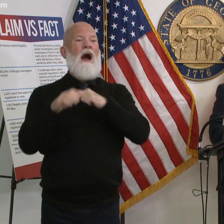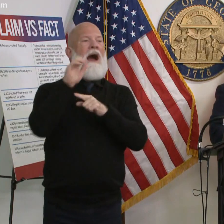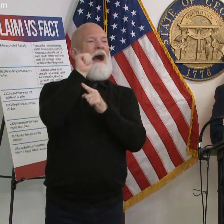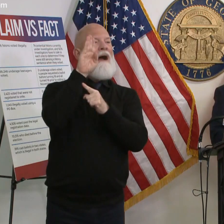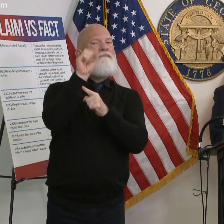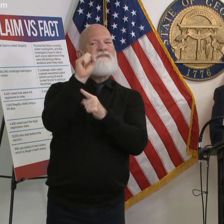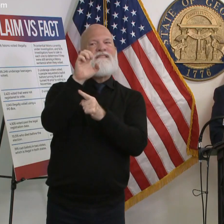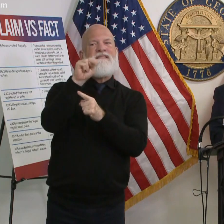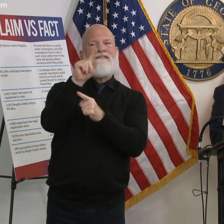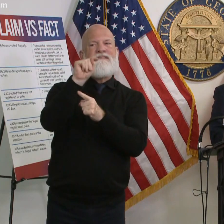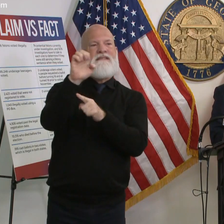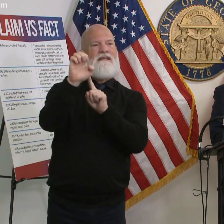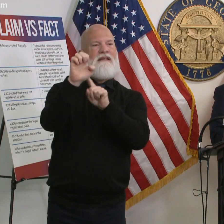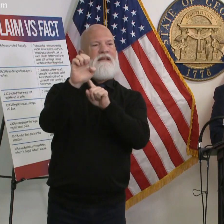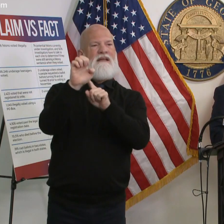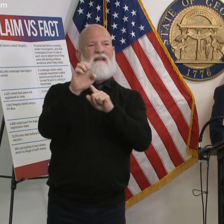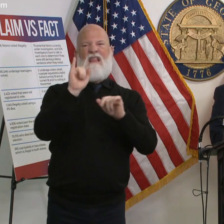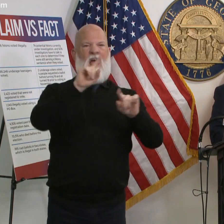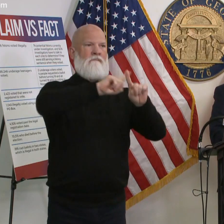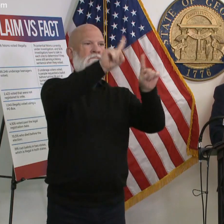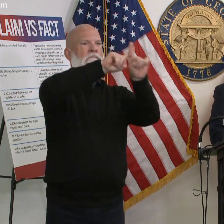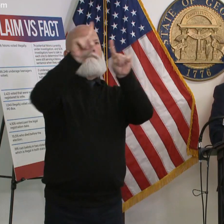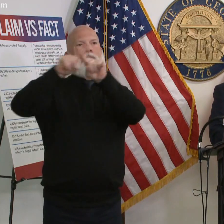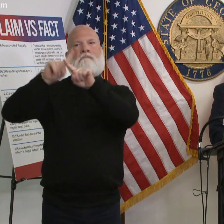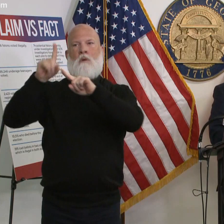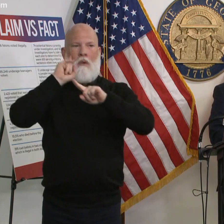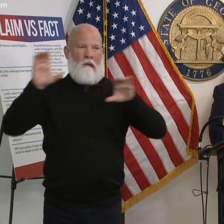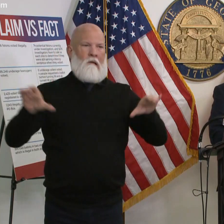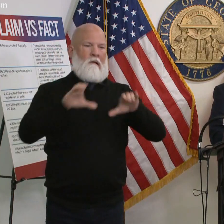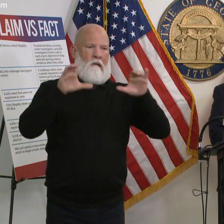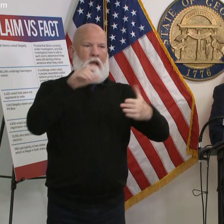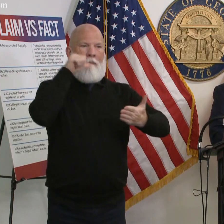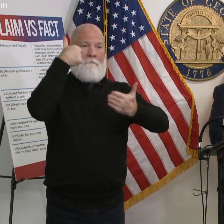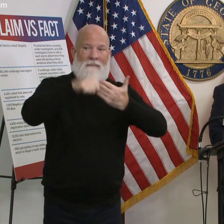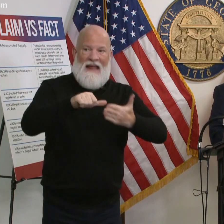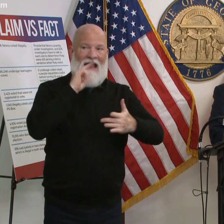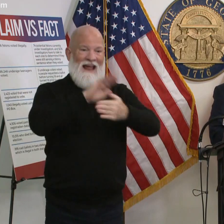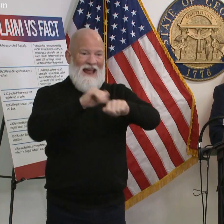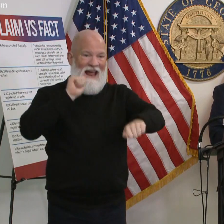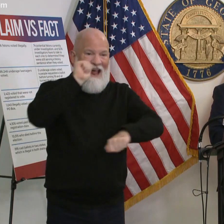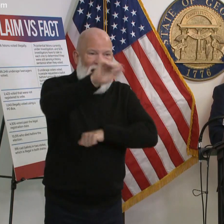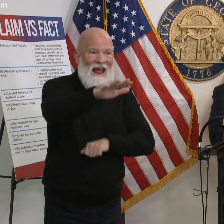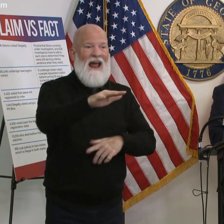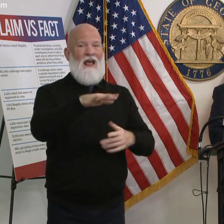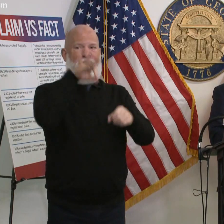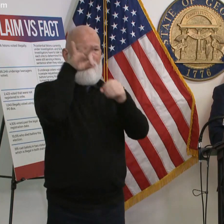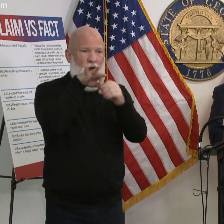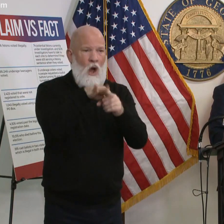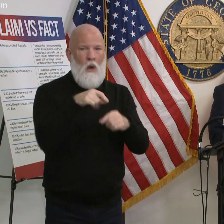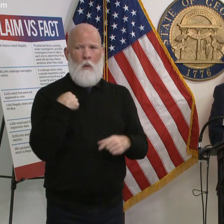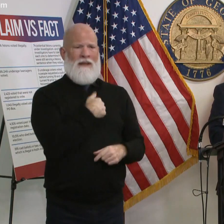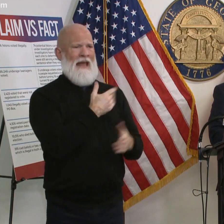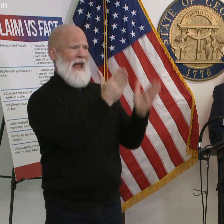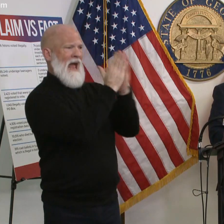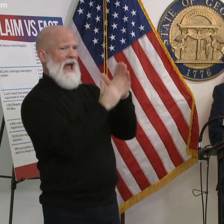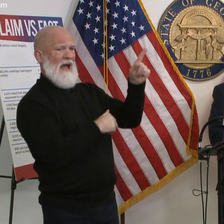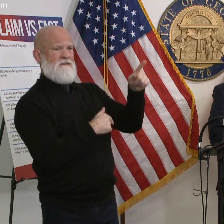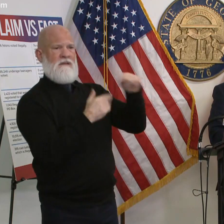the county we've encouraged them to get their mail-in voting quickly because i think that was one of the things that caused major confusion in november